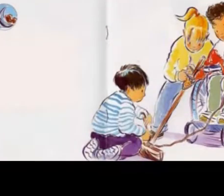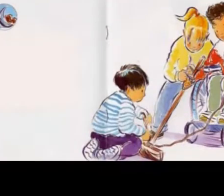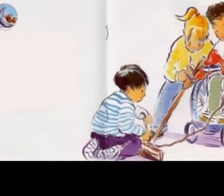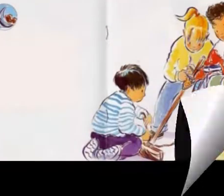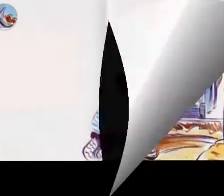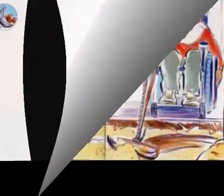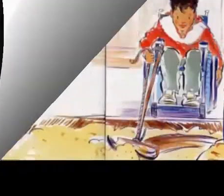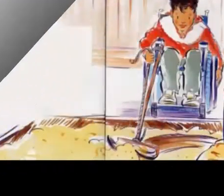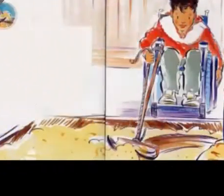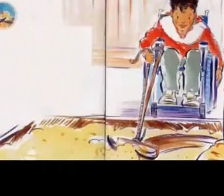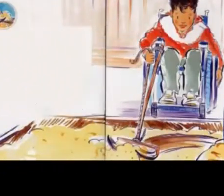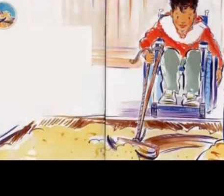bulldozer.